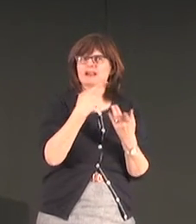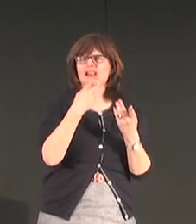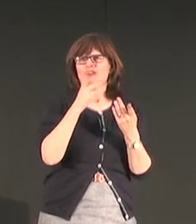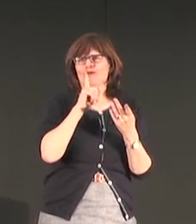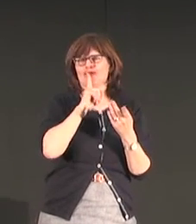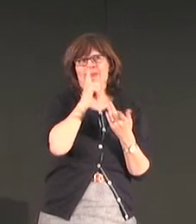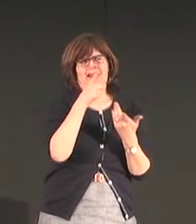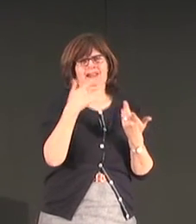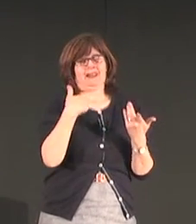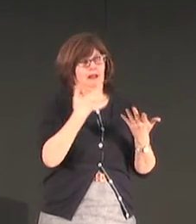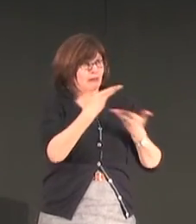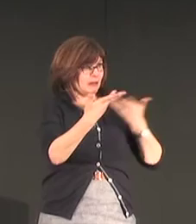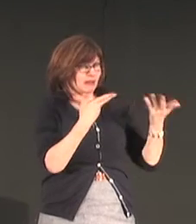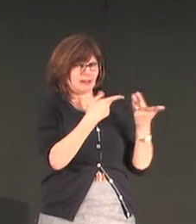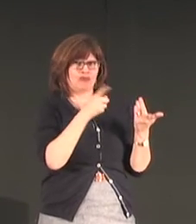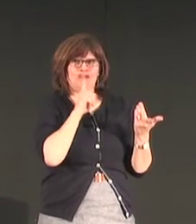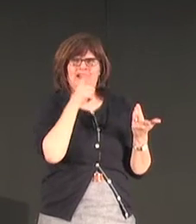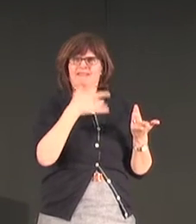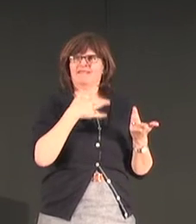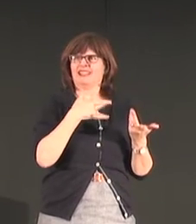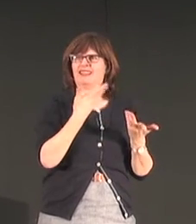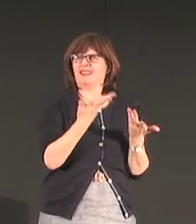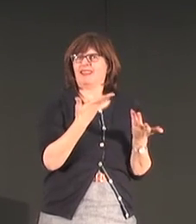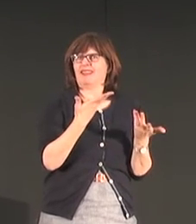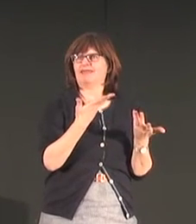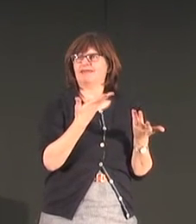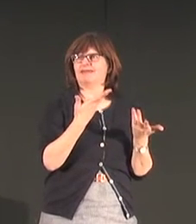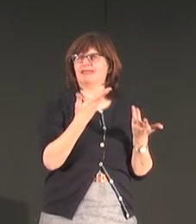and I said they may have seen that but that's really not what's happening